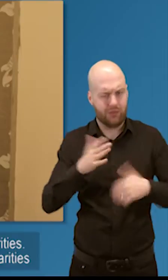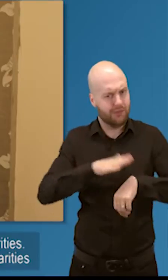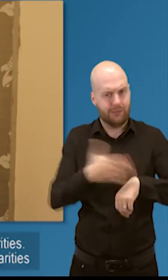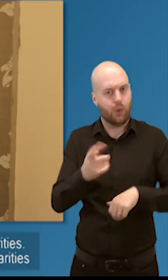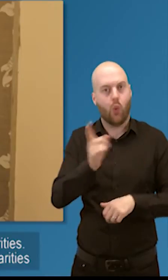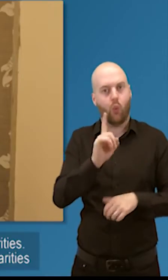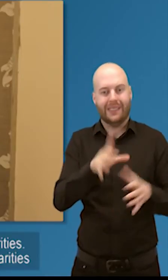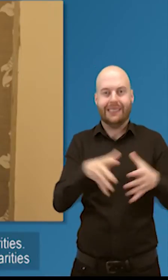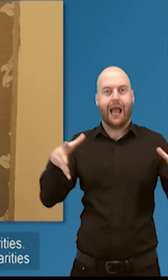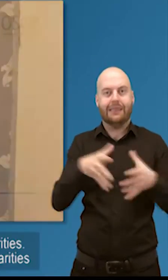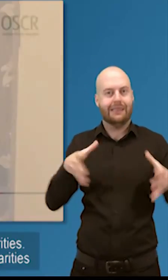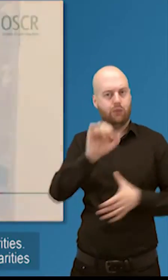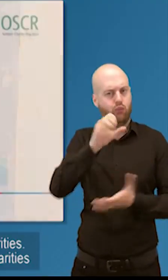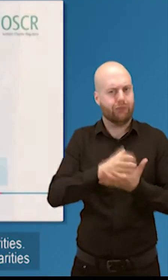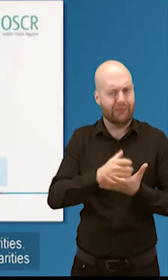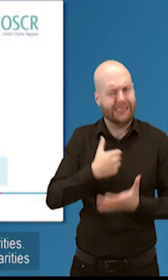Here's some of what we do.